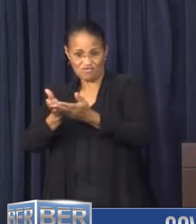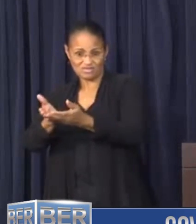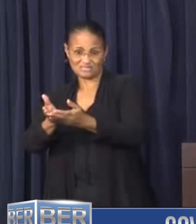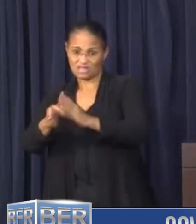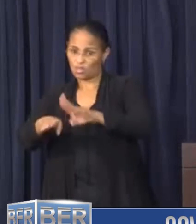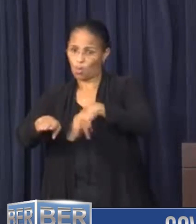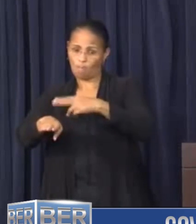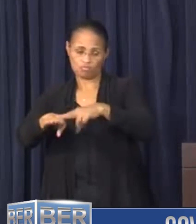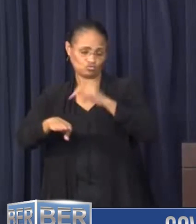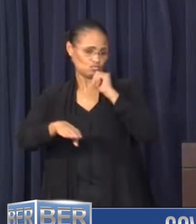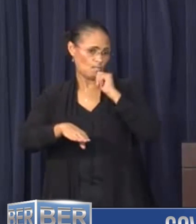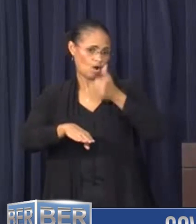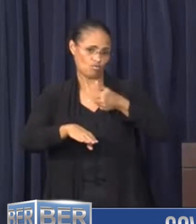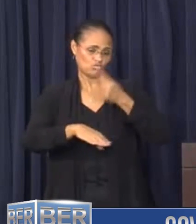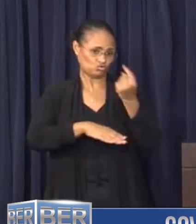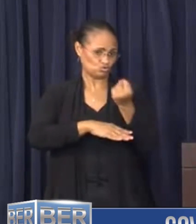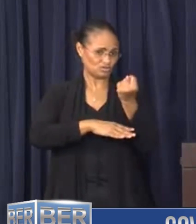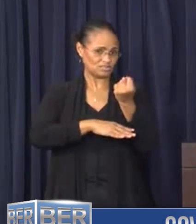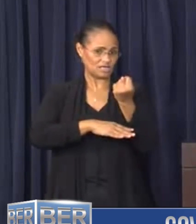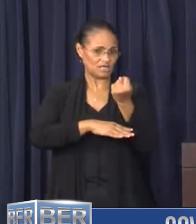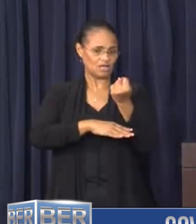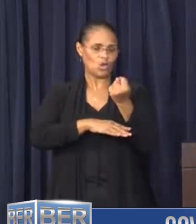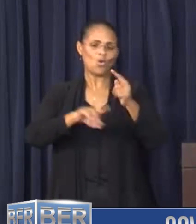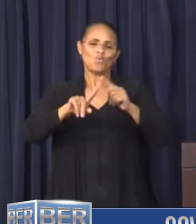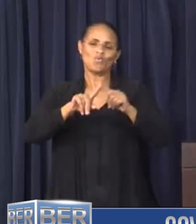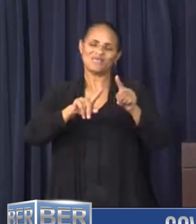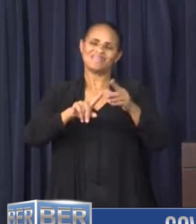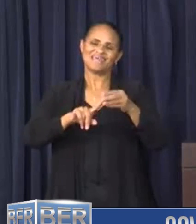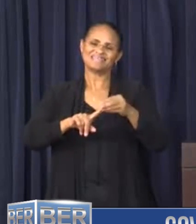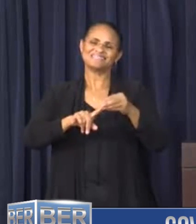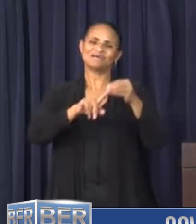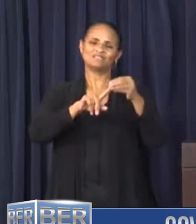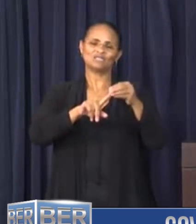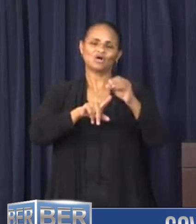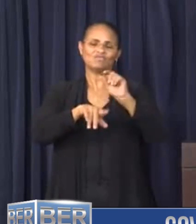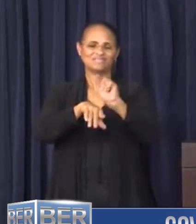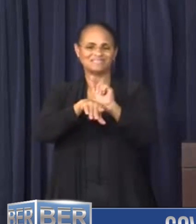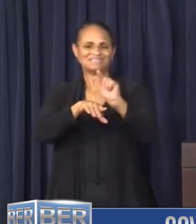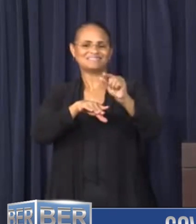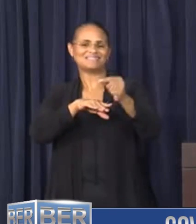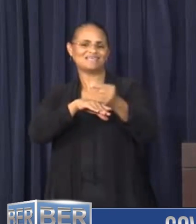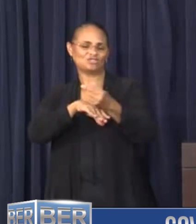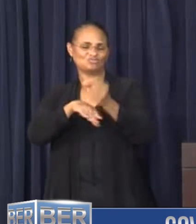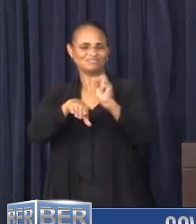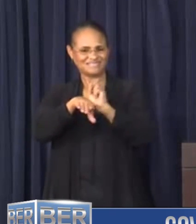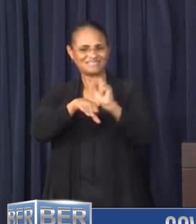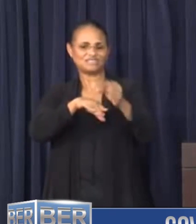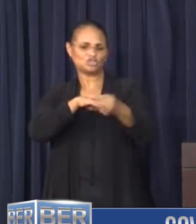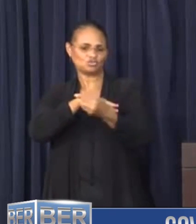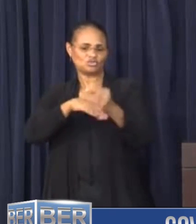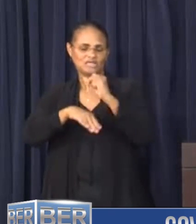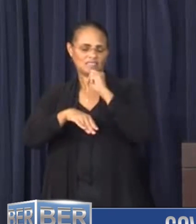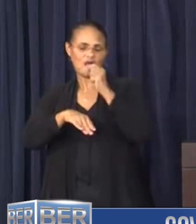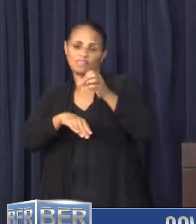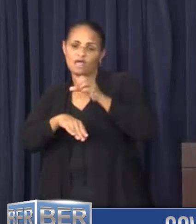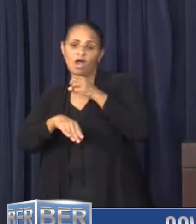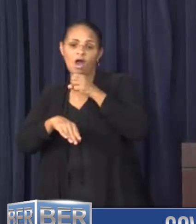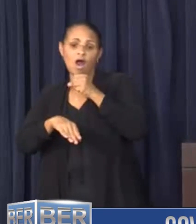as normal tomorrow, Tuesday, with the exception of St. George, which is the orange route, which will not run on Tuesday.